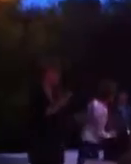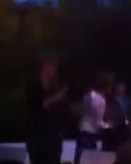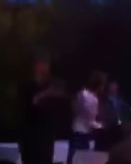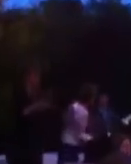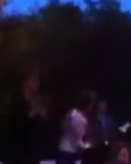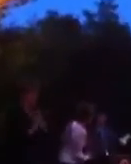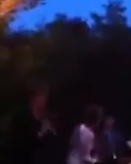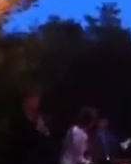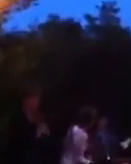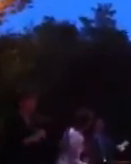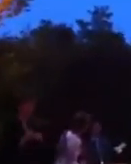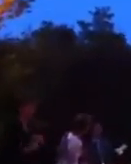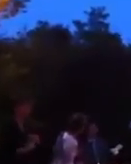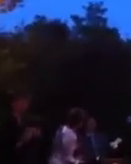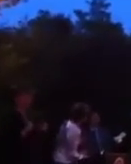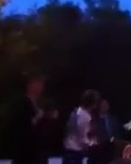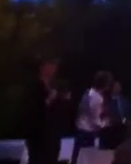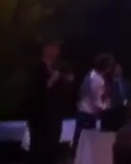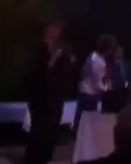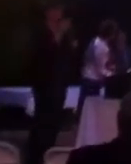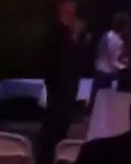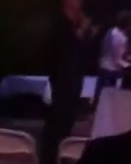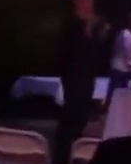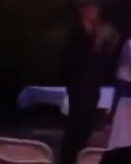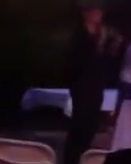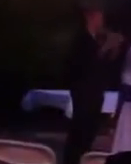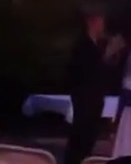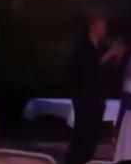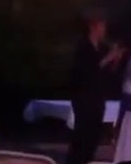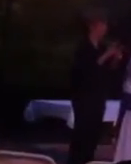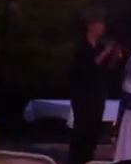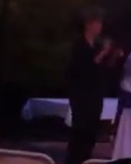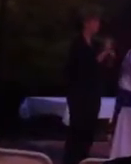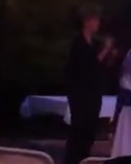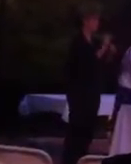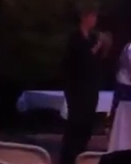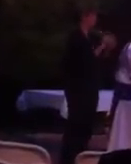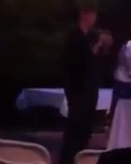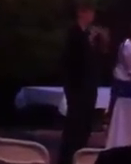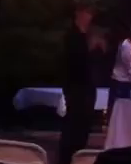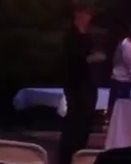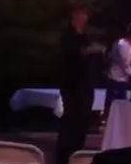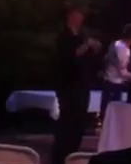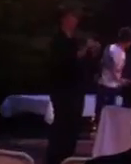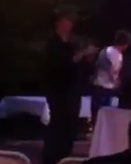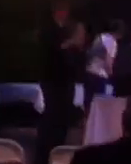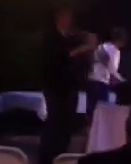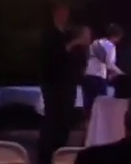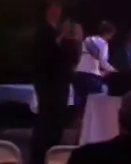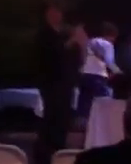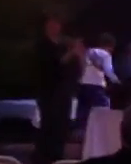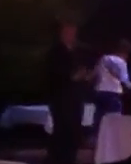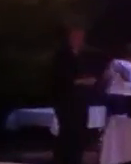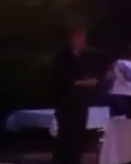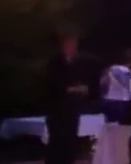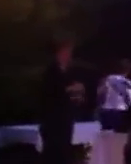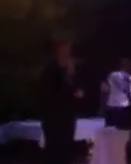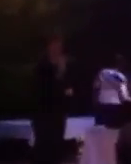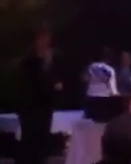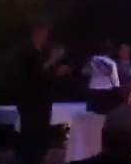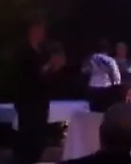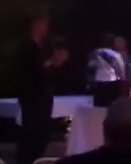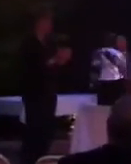I am guessing there will be many good places to continue to wear this in Fresno. Thank you. Thank